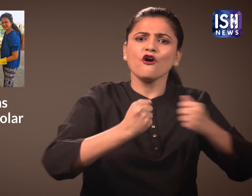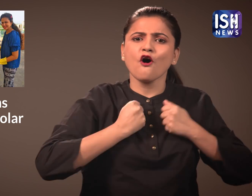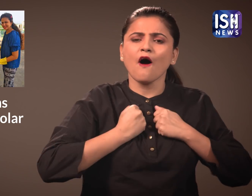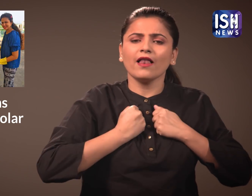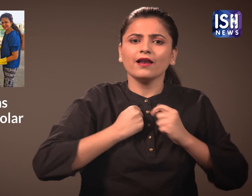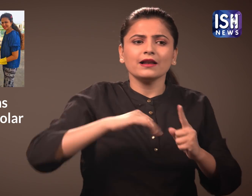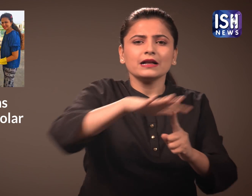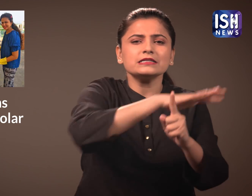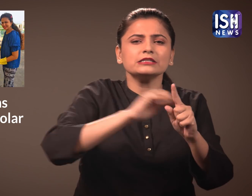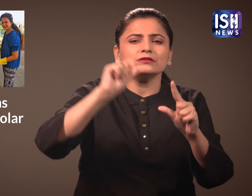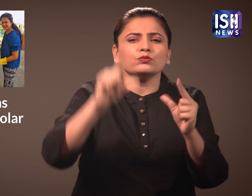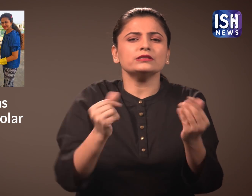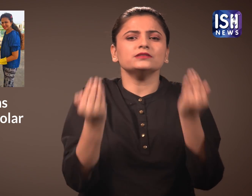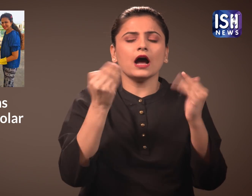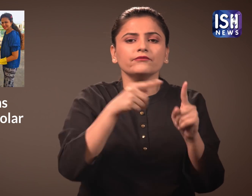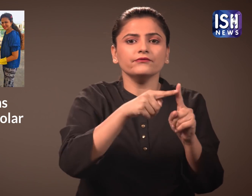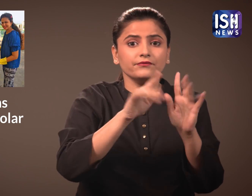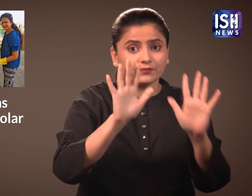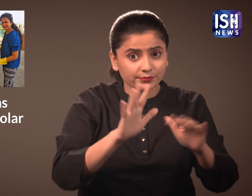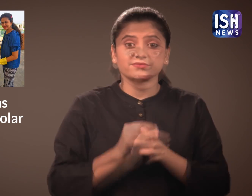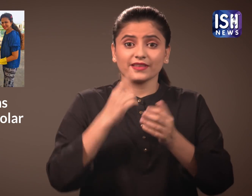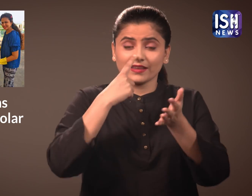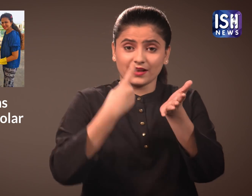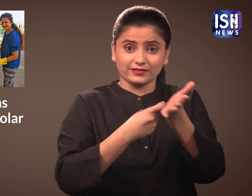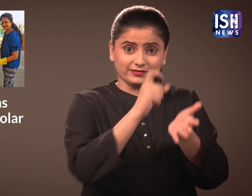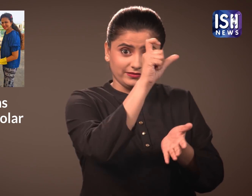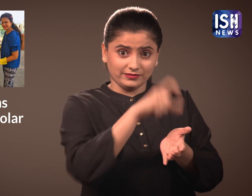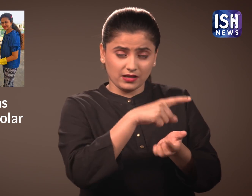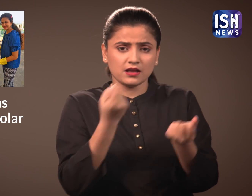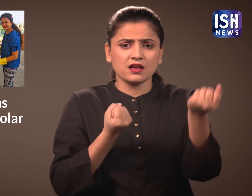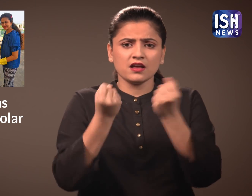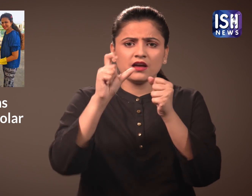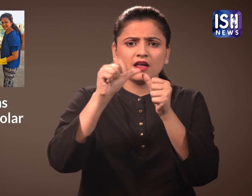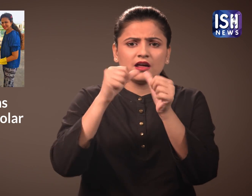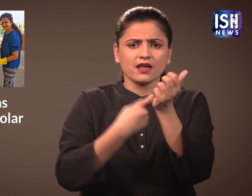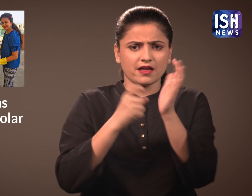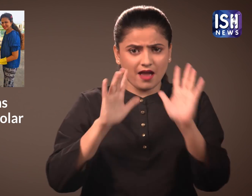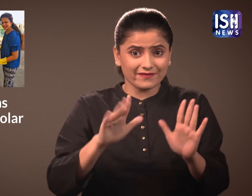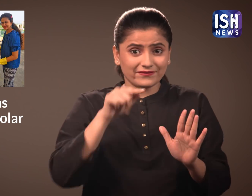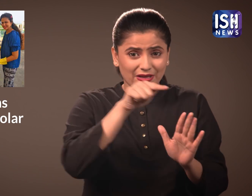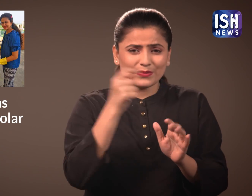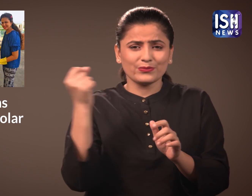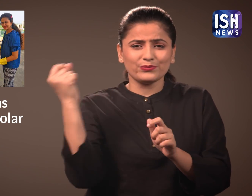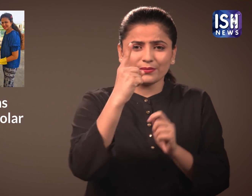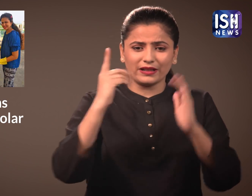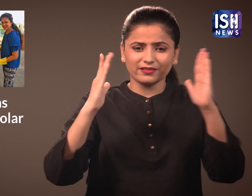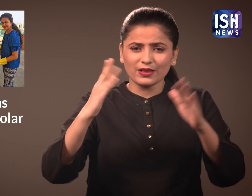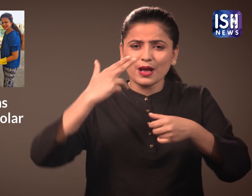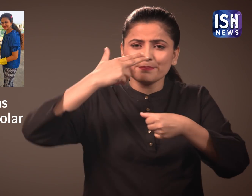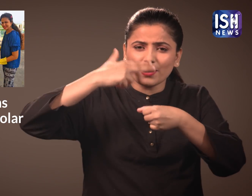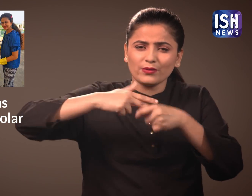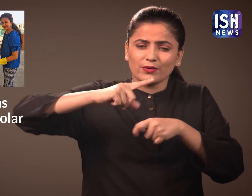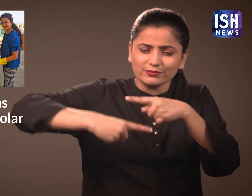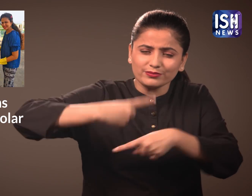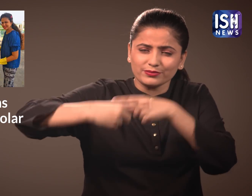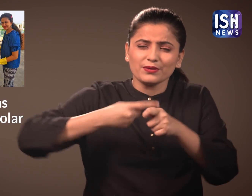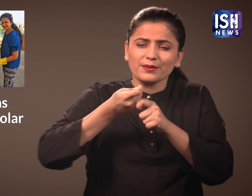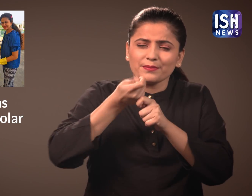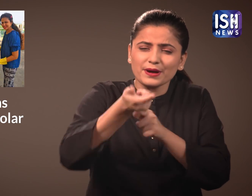then you will save money. The equipment already belongs to you. Earlier Rima paid Rs 9,000 per month for petrol